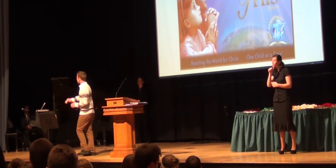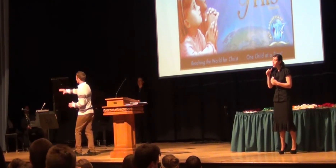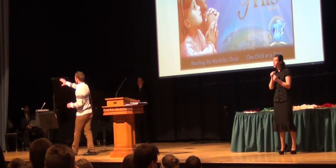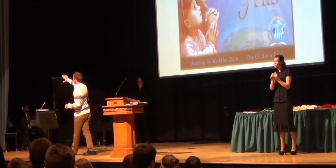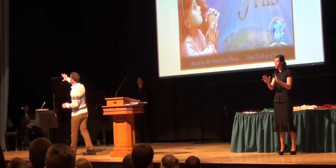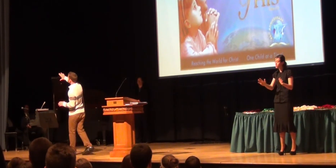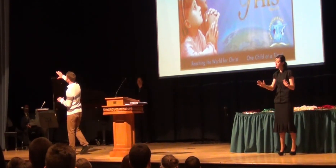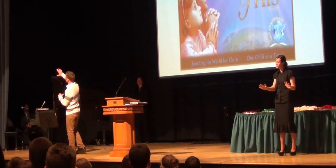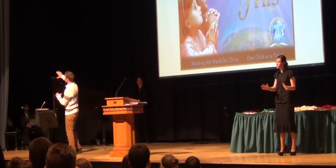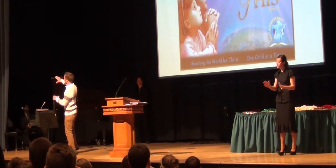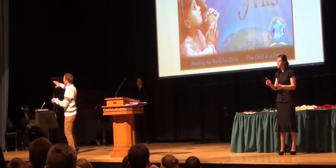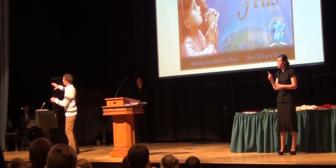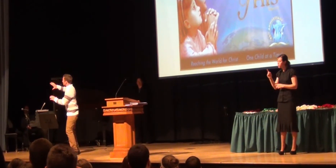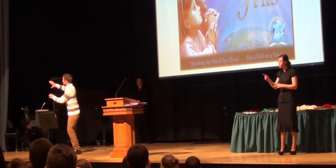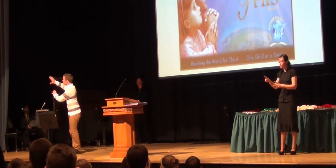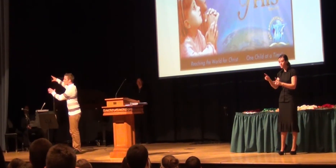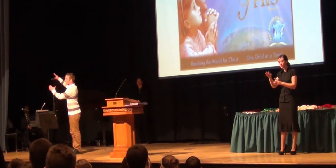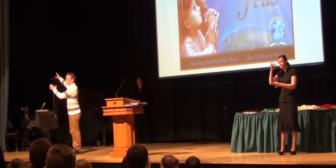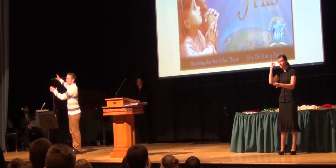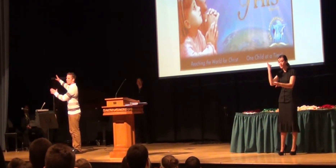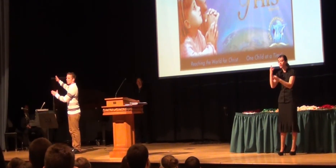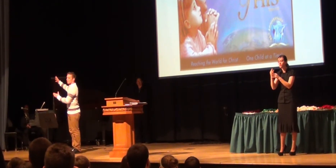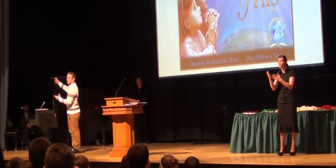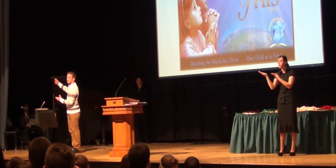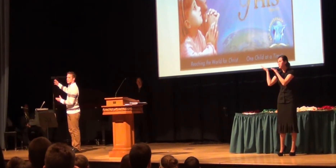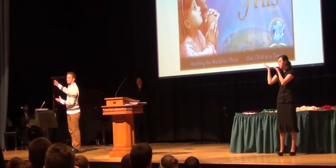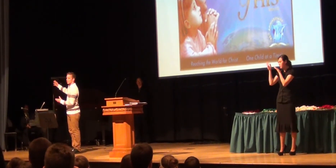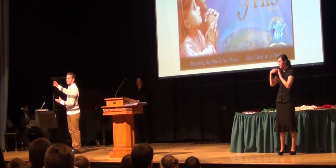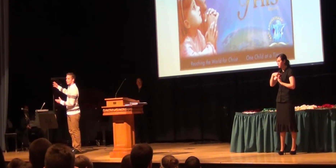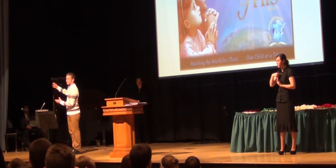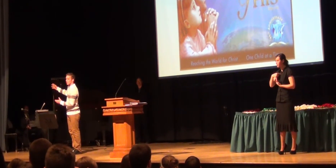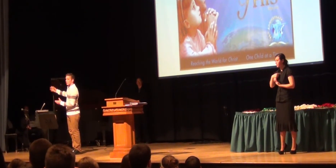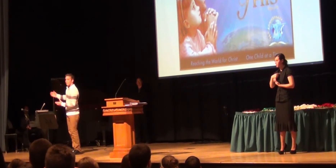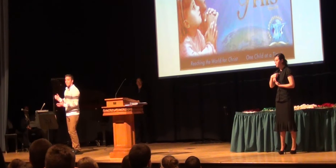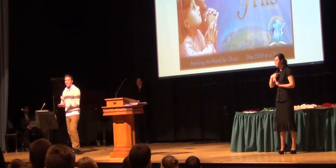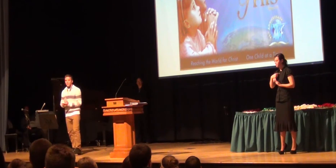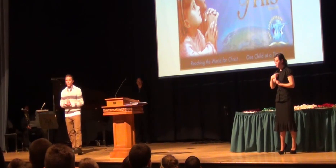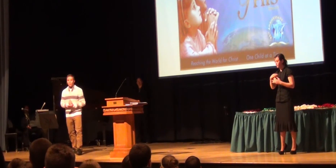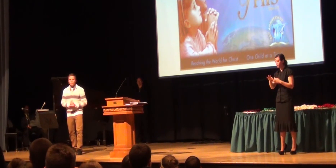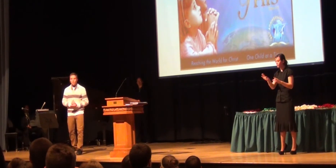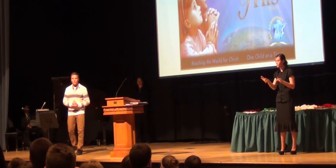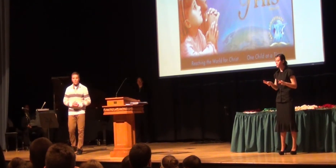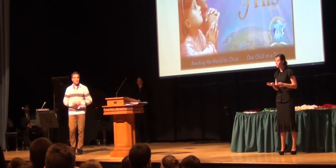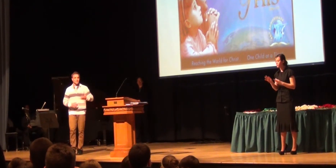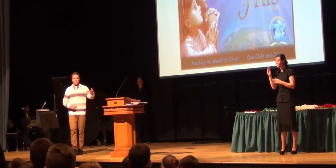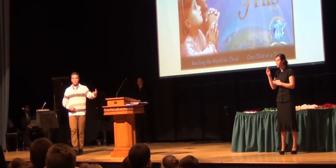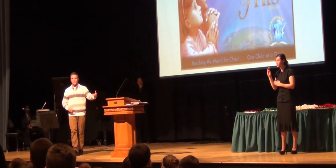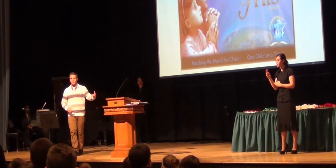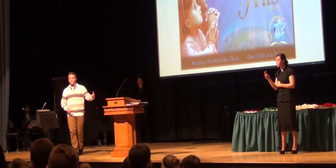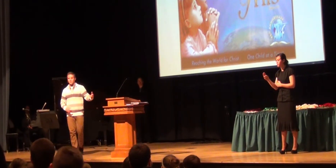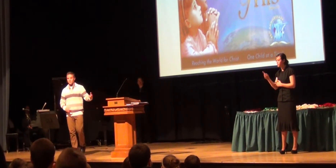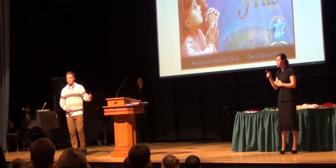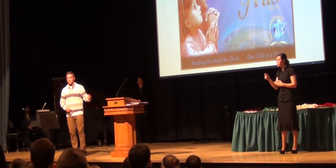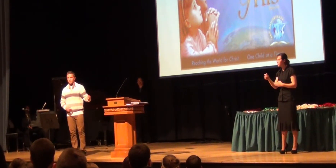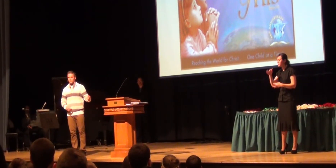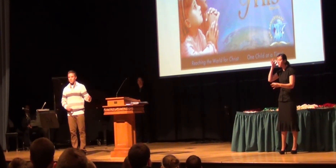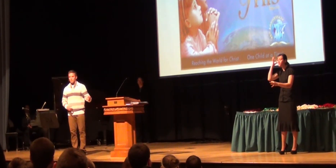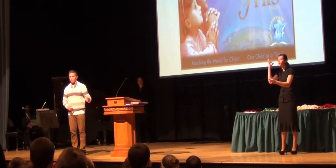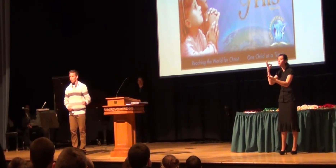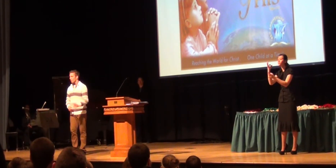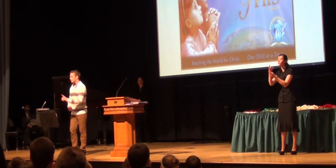You would have been faithfully serving me somewhere in a feel-good fantasy. Faithful instead of faithless.